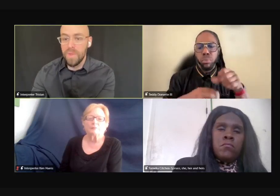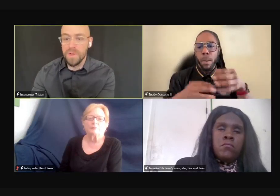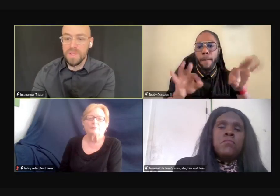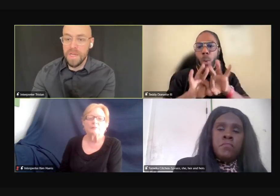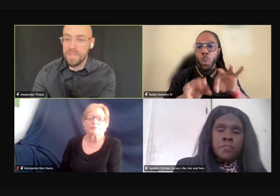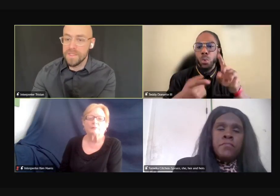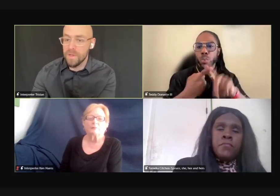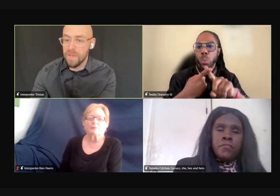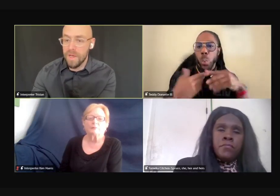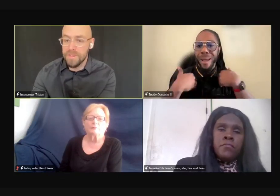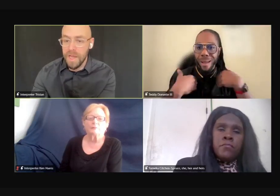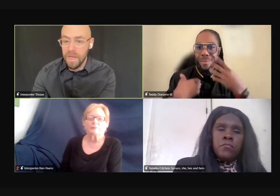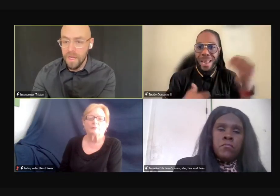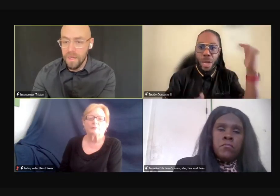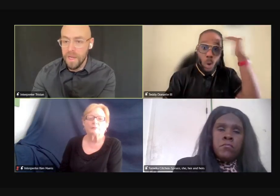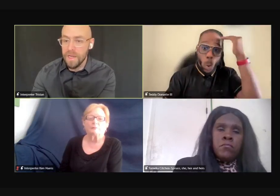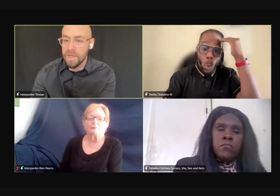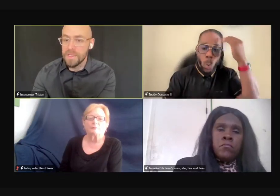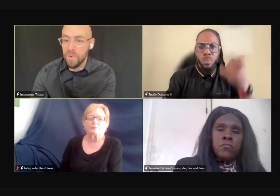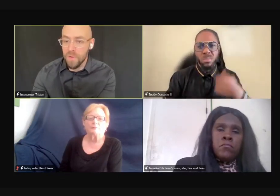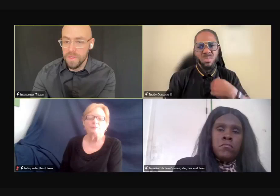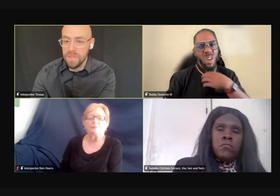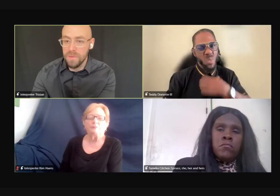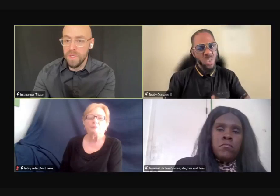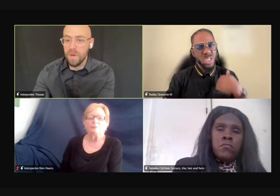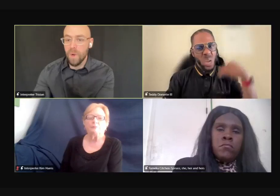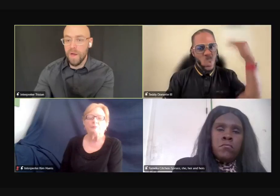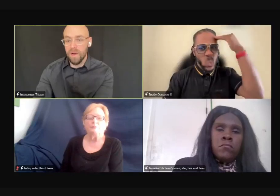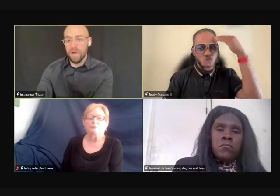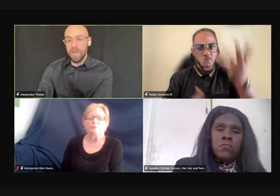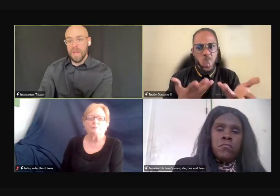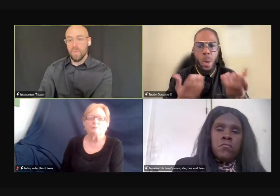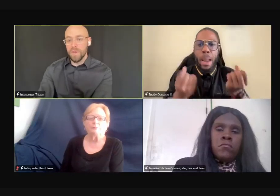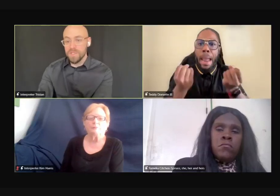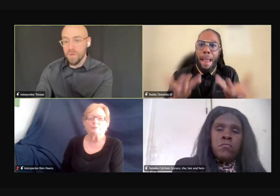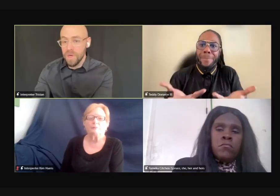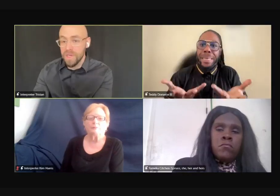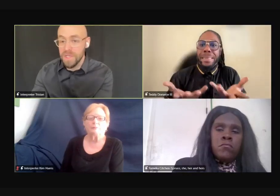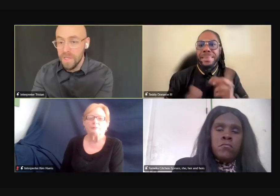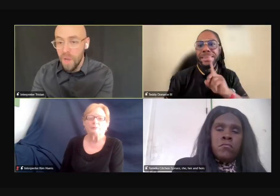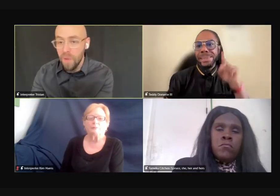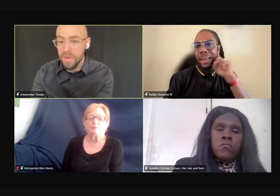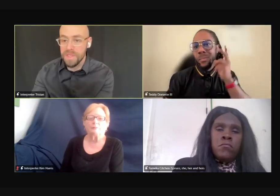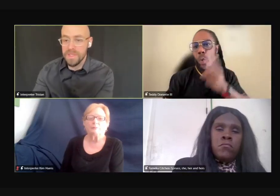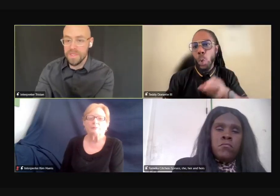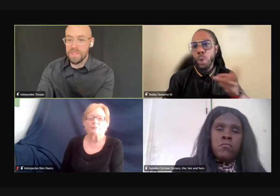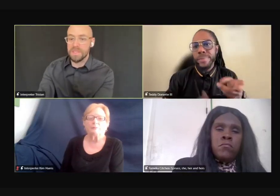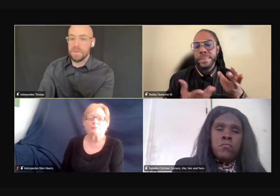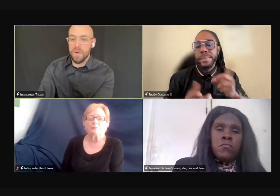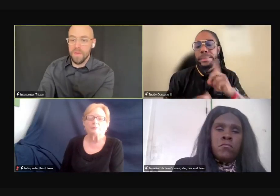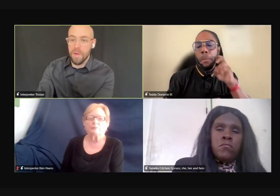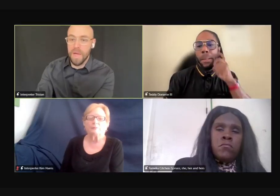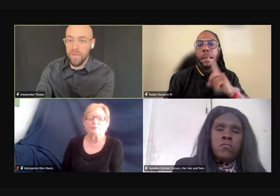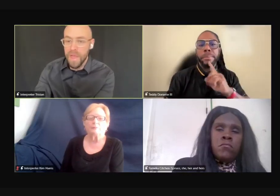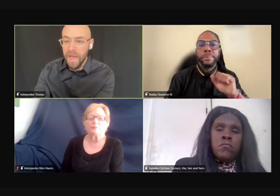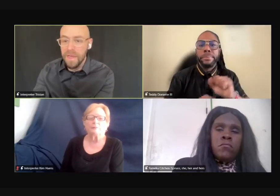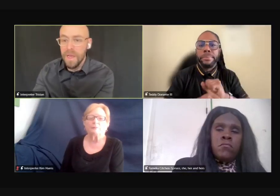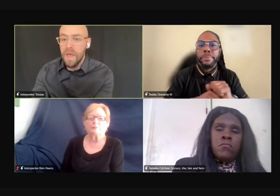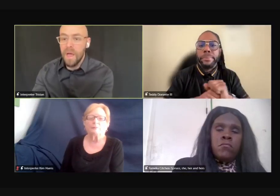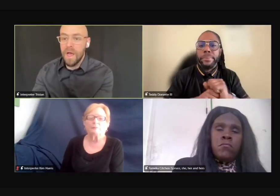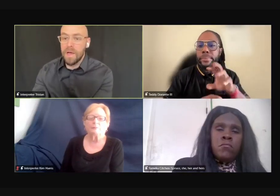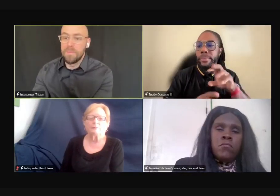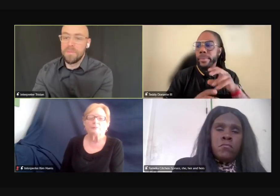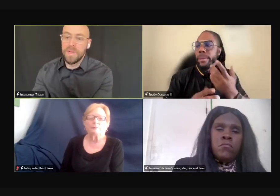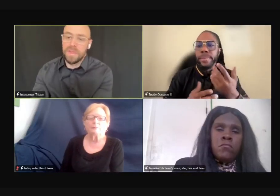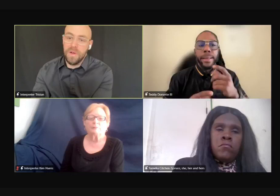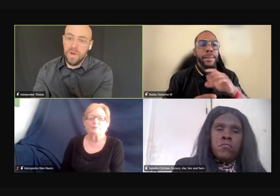Um, there's not necessarily a lot of data and it is important to be aware of that. I wish that we did know the statistics about, about that.